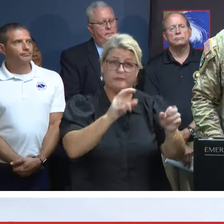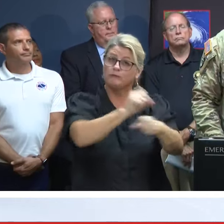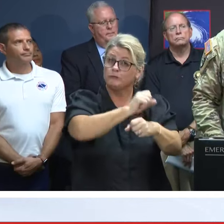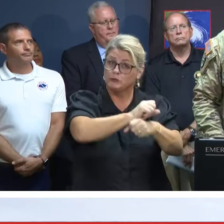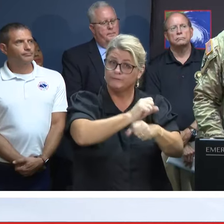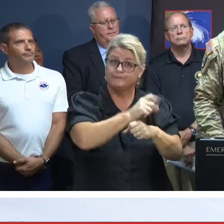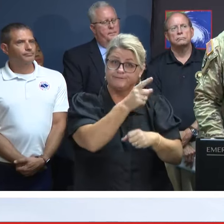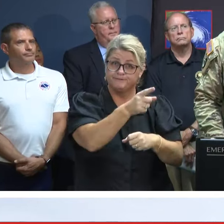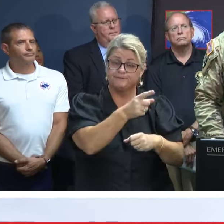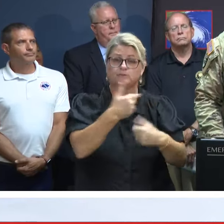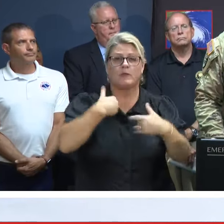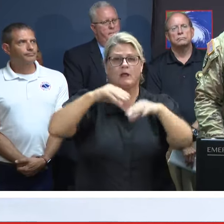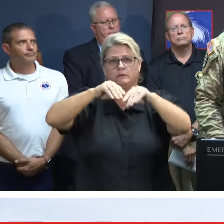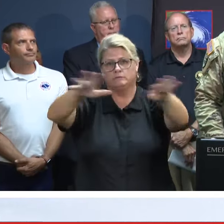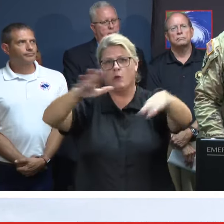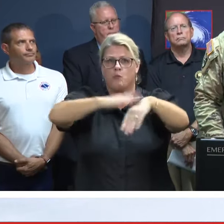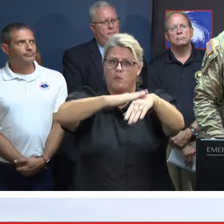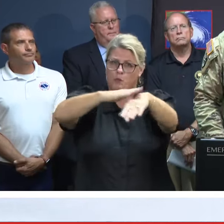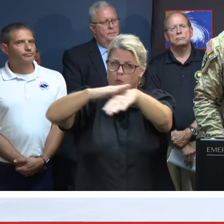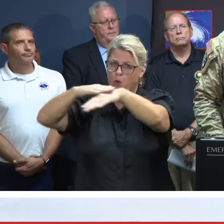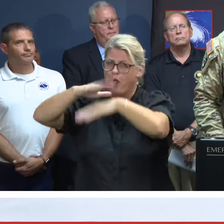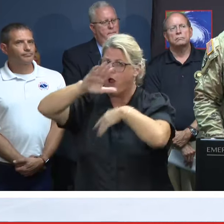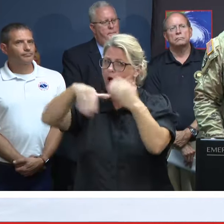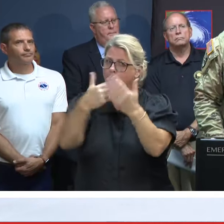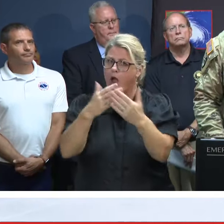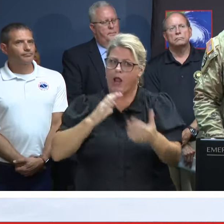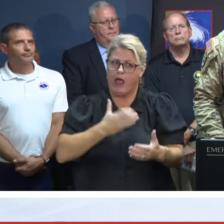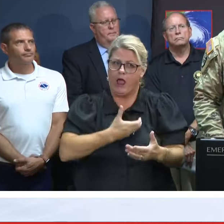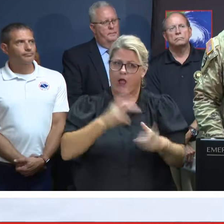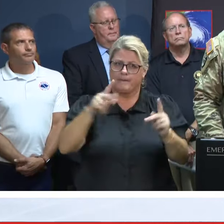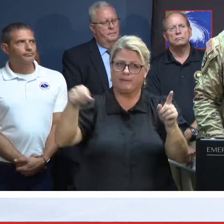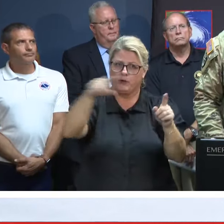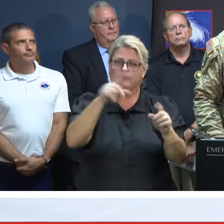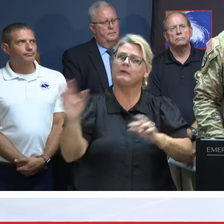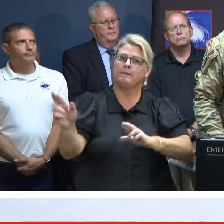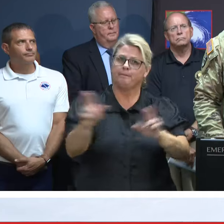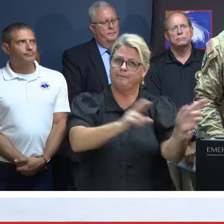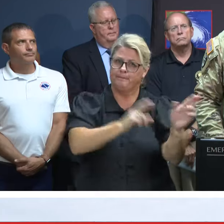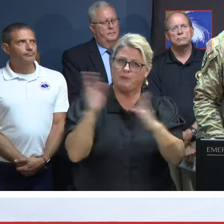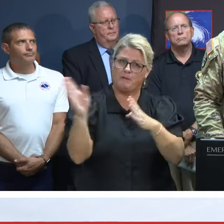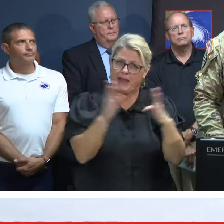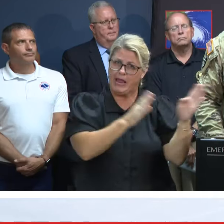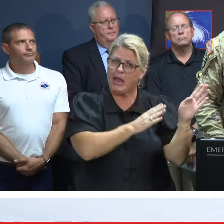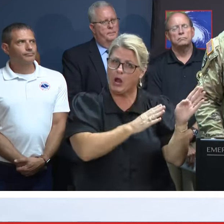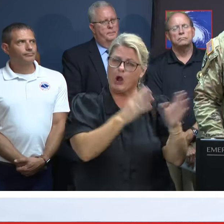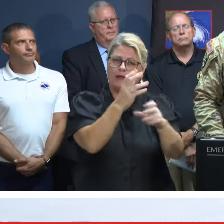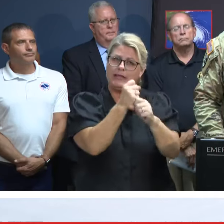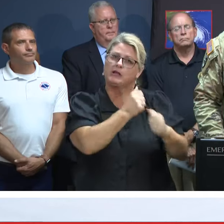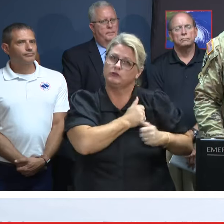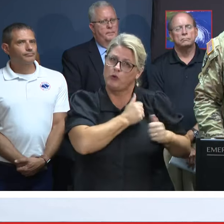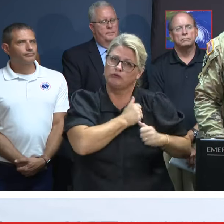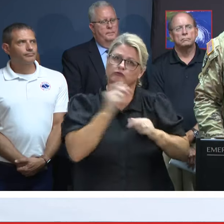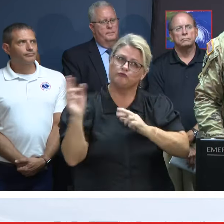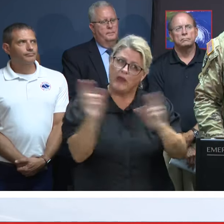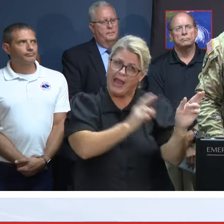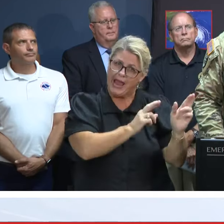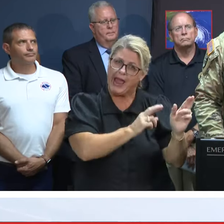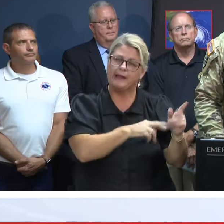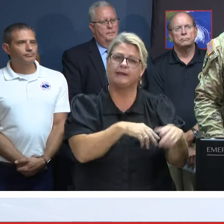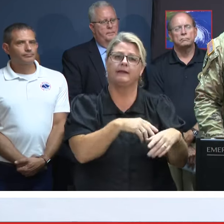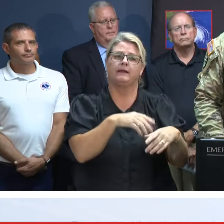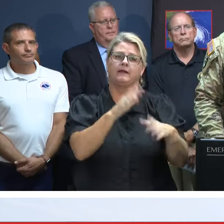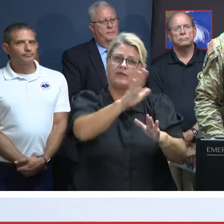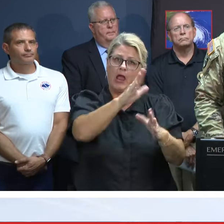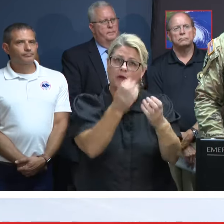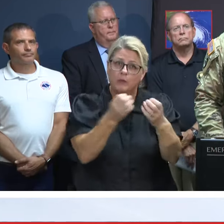We have sent out warning orders to all of our units to be prepared to get their soldiers ready and to prepare their